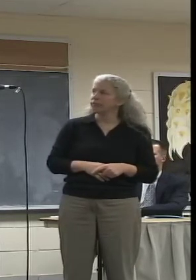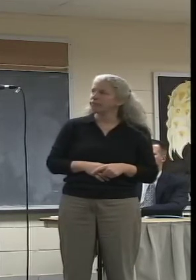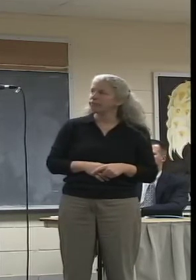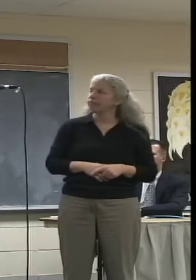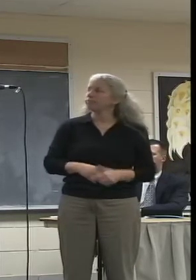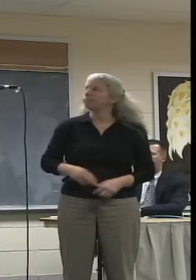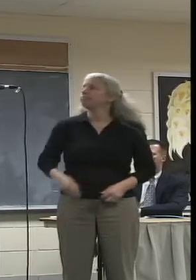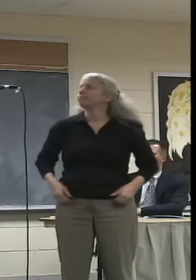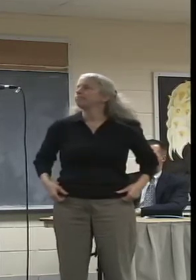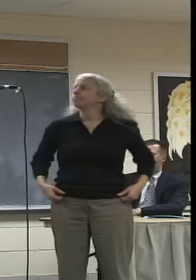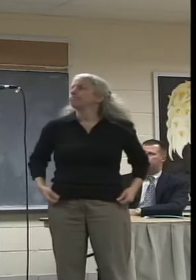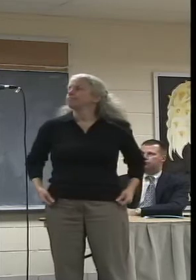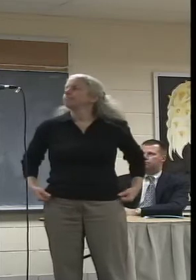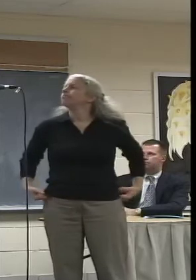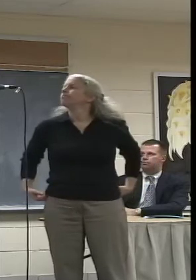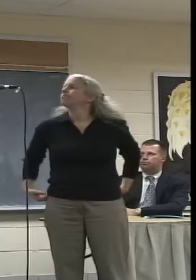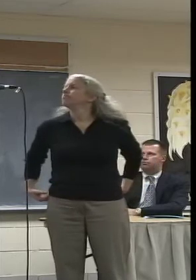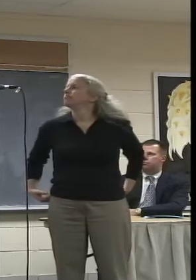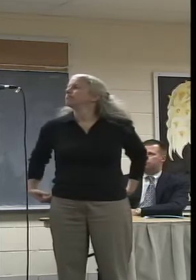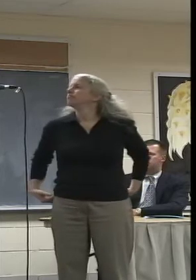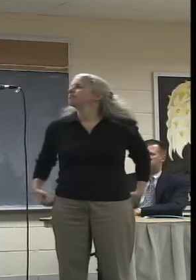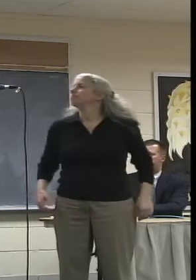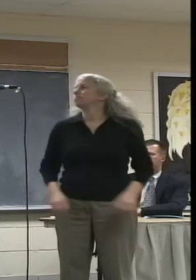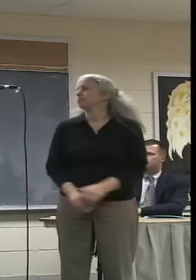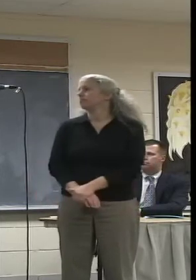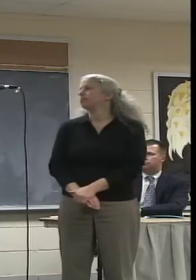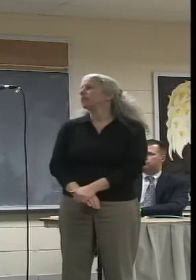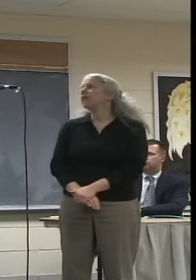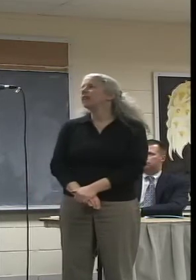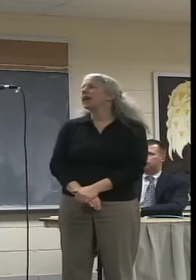deaf. And I went